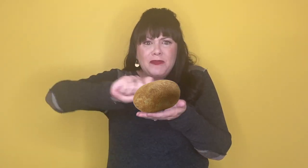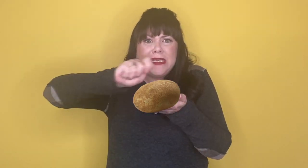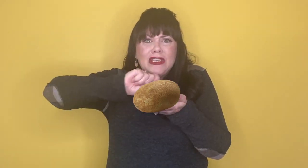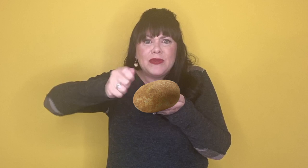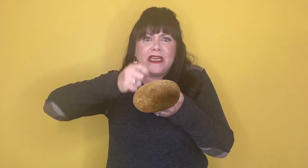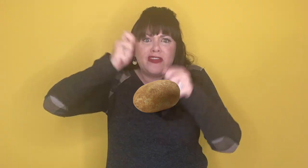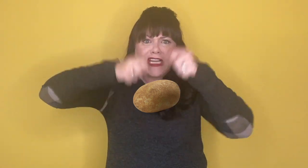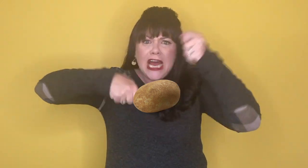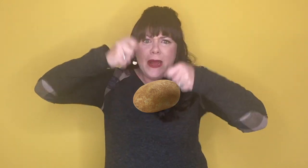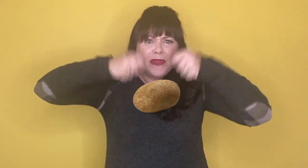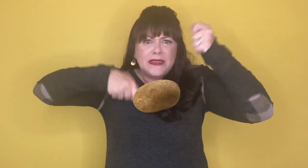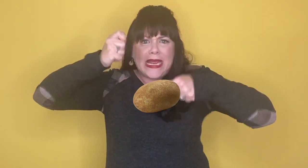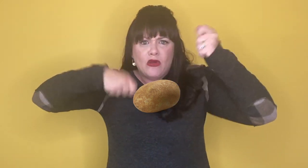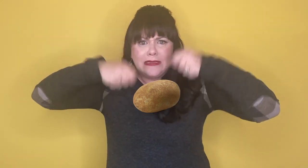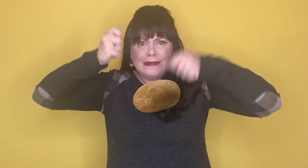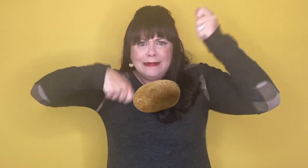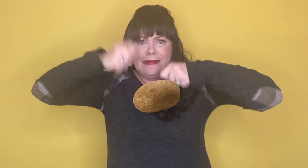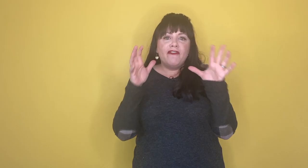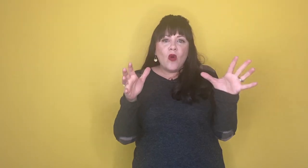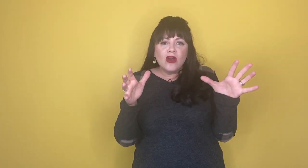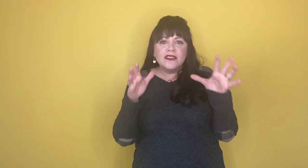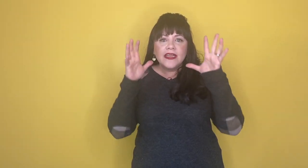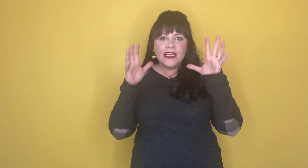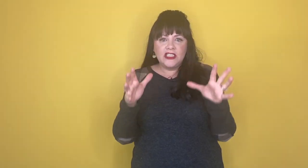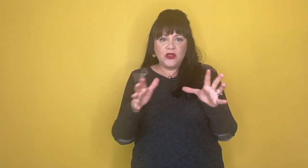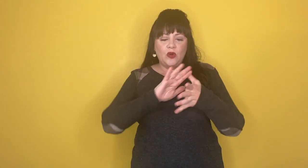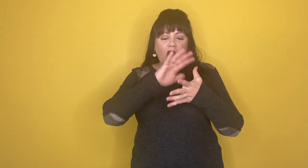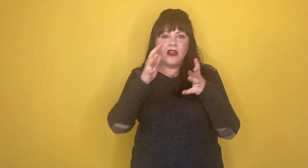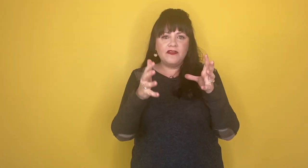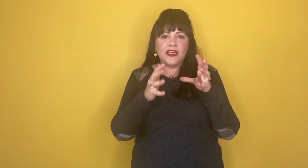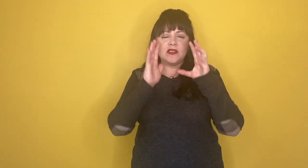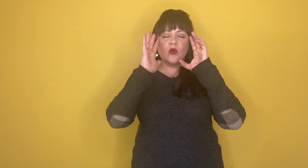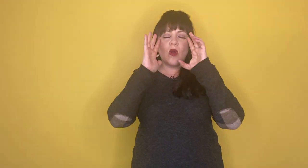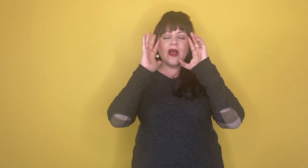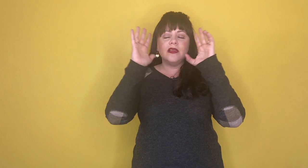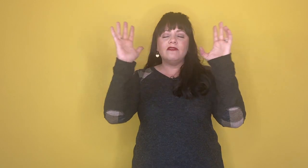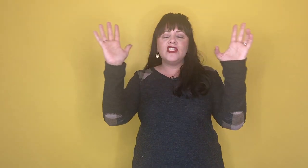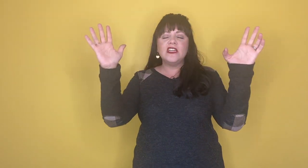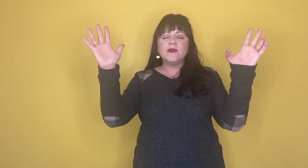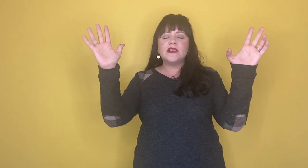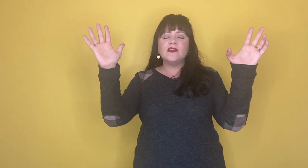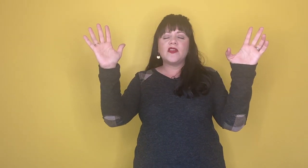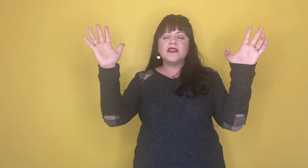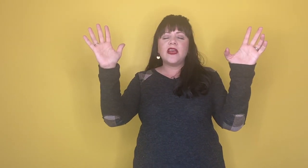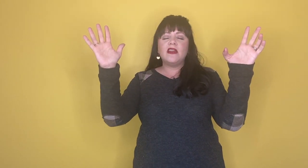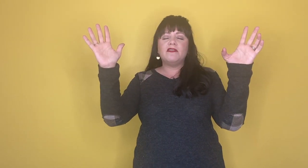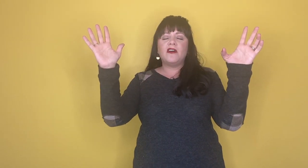peel the potatoes. have to cut up the potatoes. Fours can do all of this while envisioning themselves on the set of Far